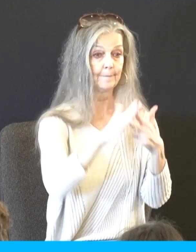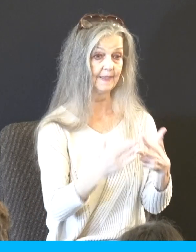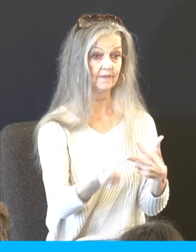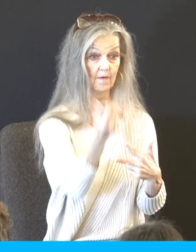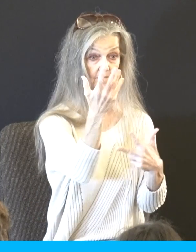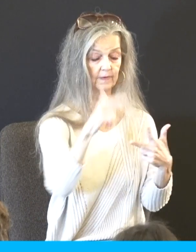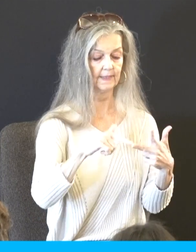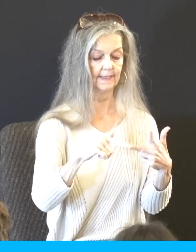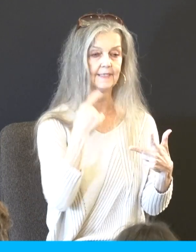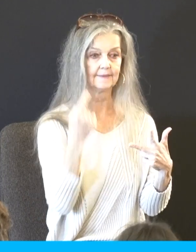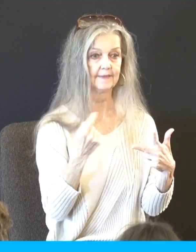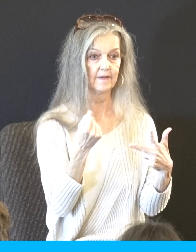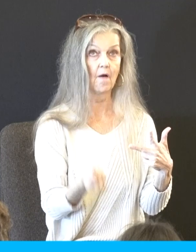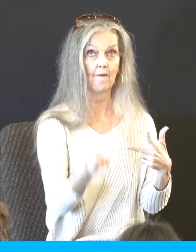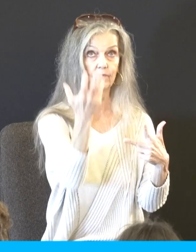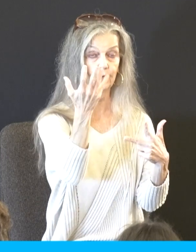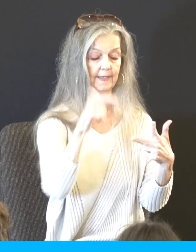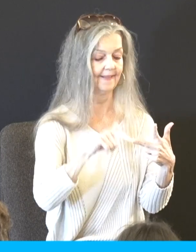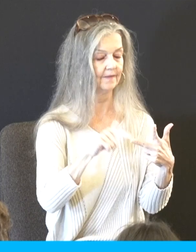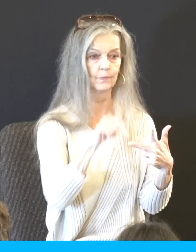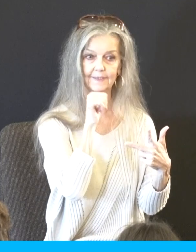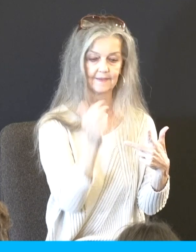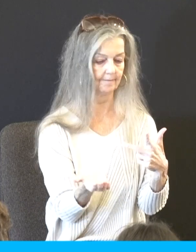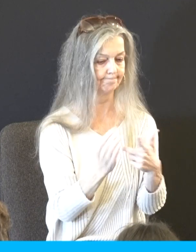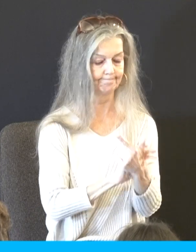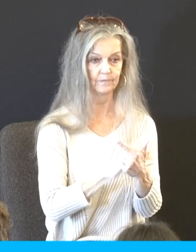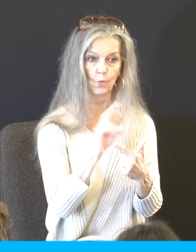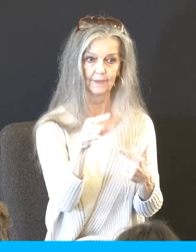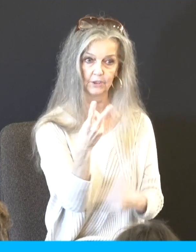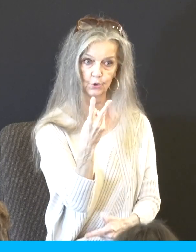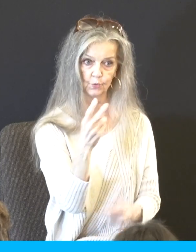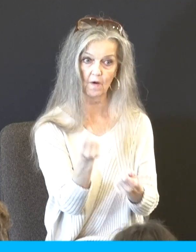men and women are allowed to make a God in their image, it doesn't usually deal with sin.